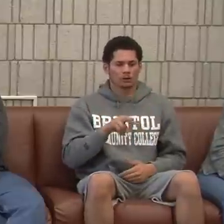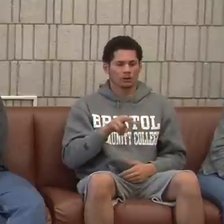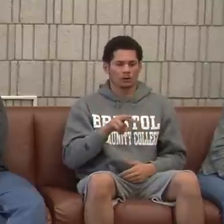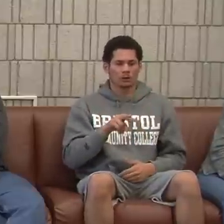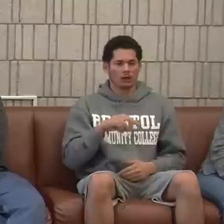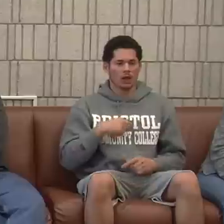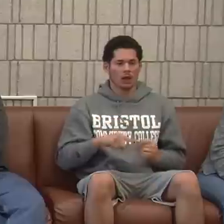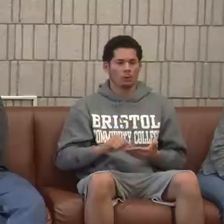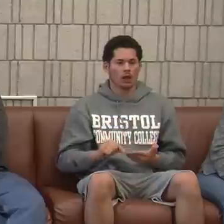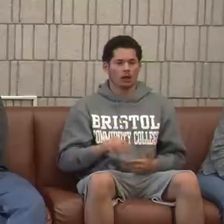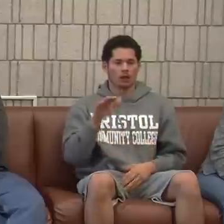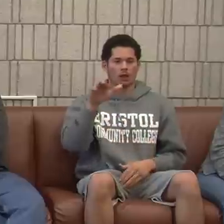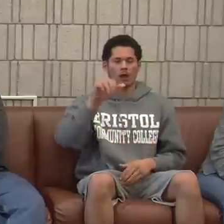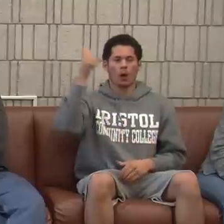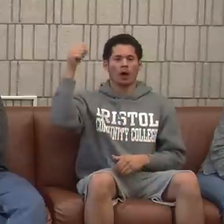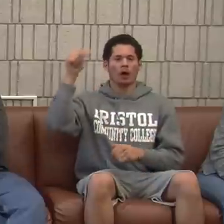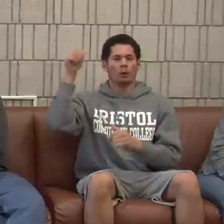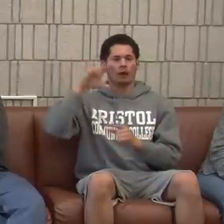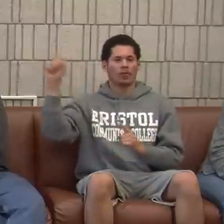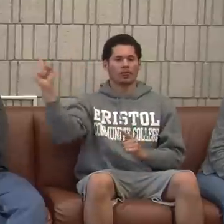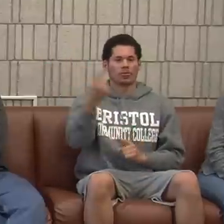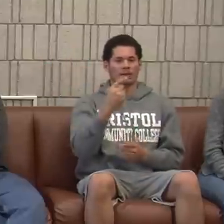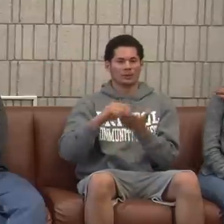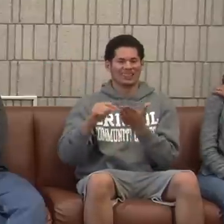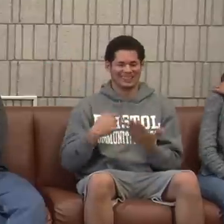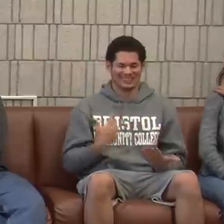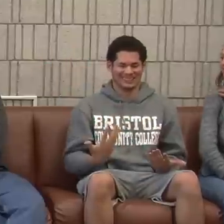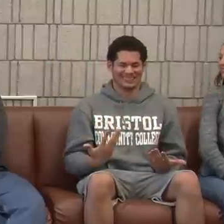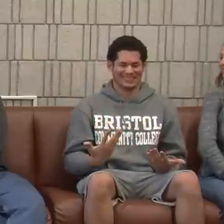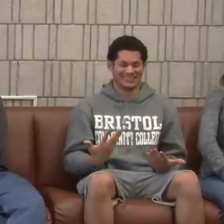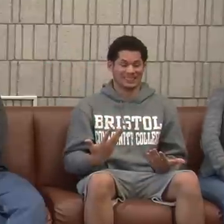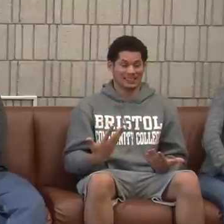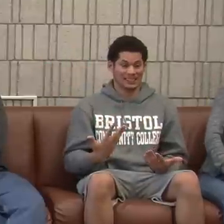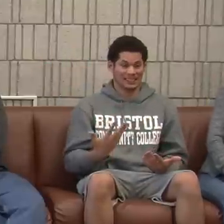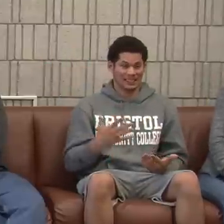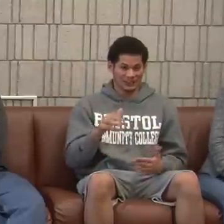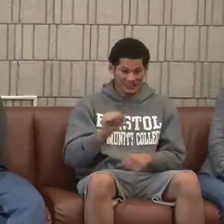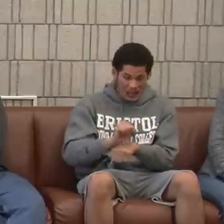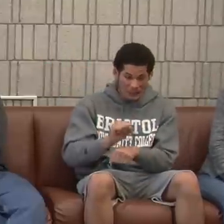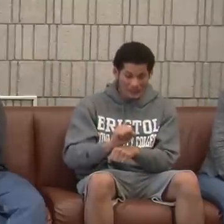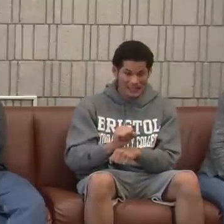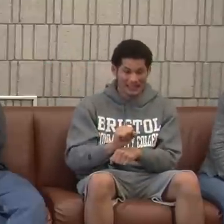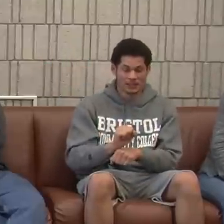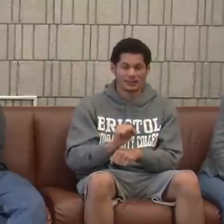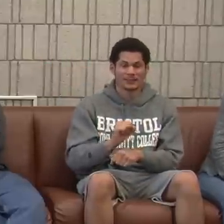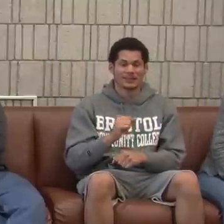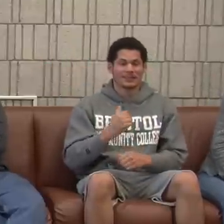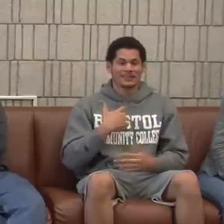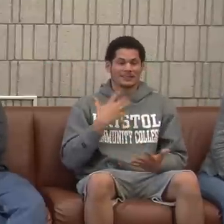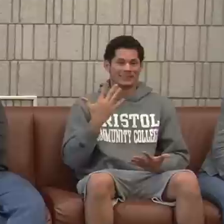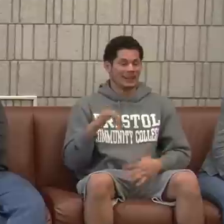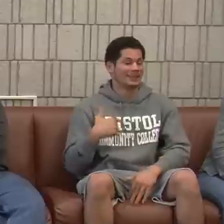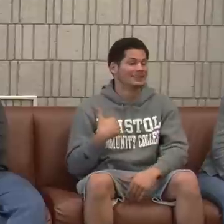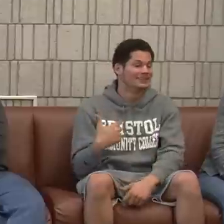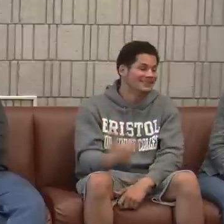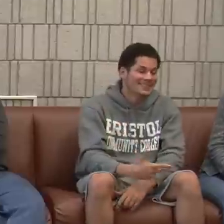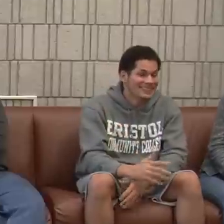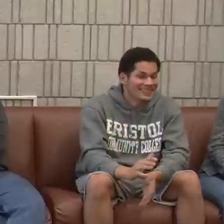Or some people will be like, I can't write. Another person will have to write you. I'm like, this is your job. This is